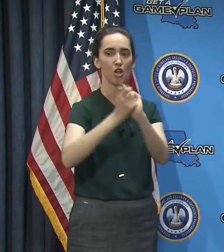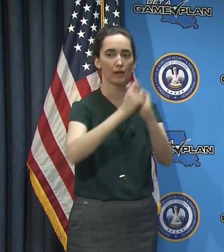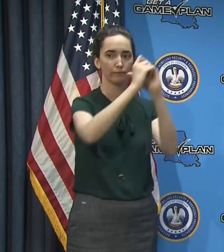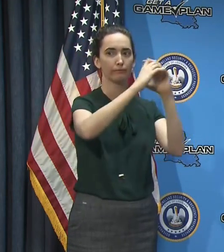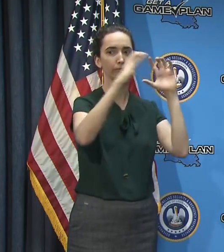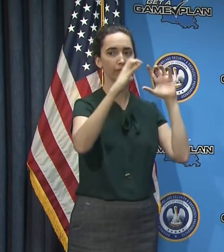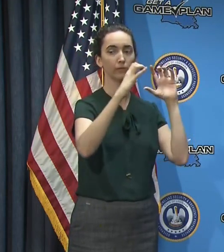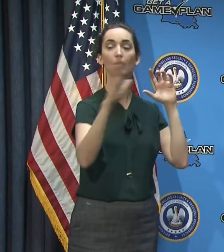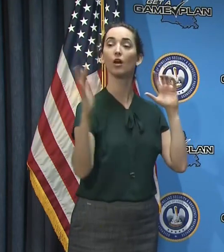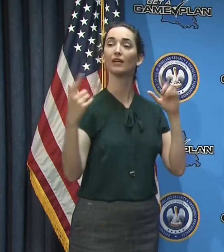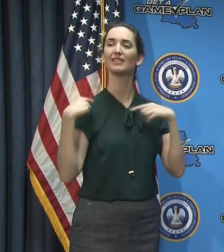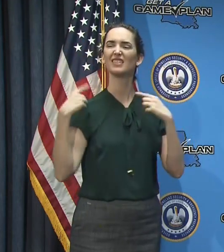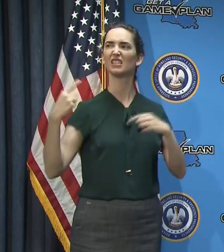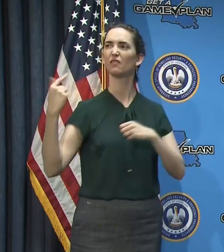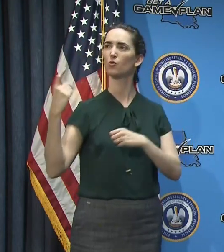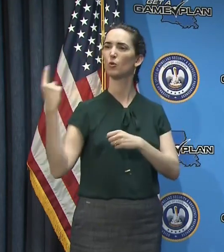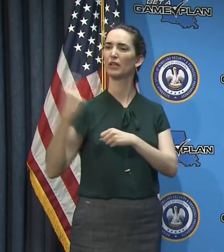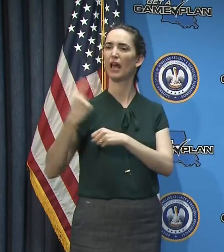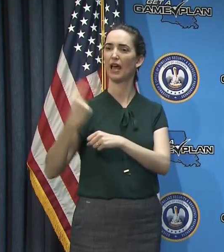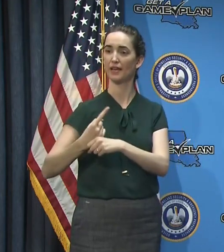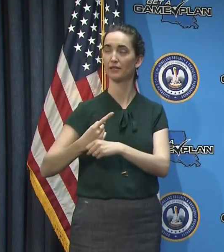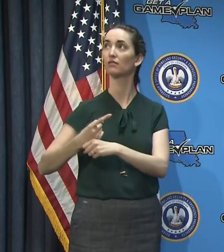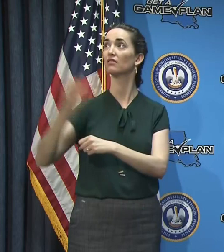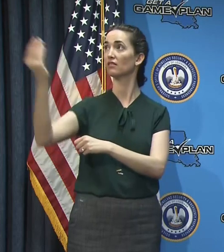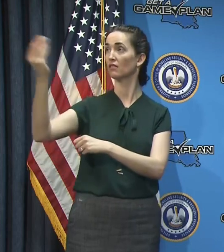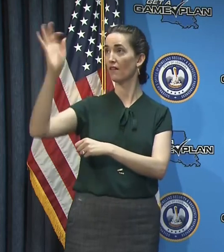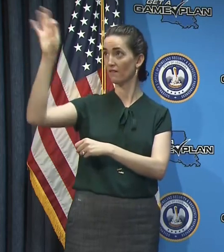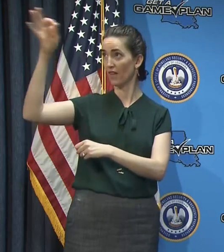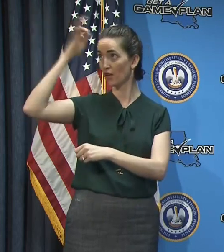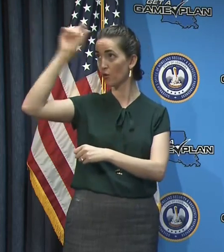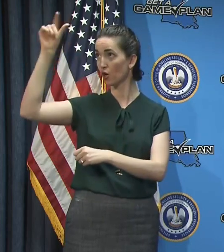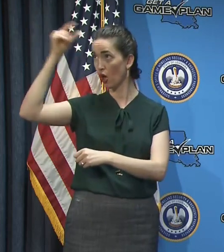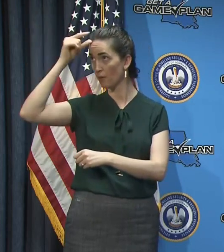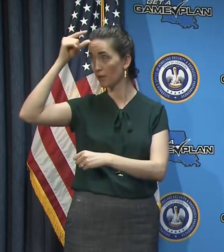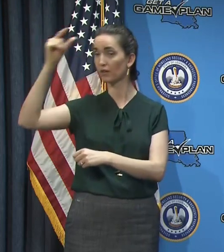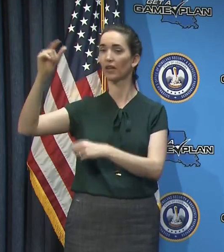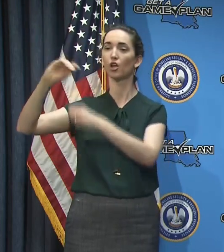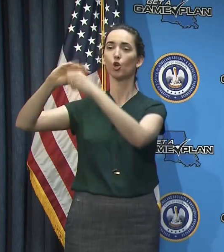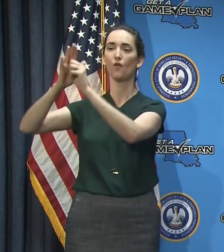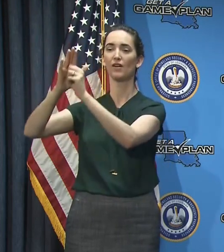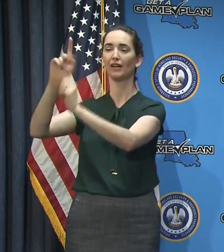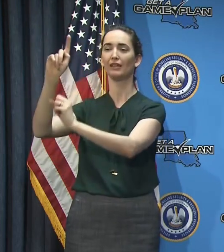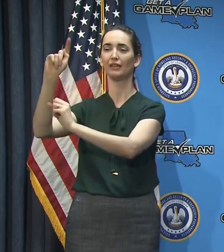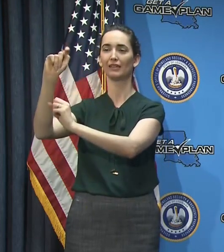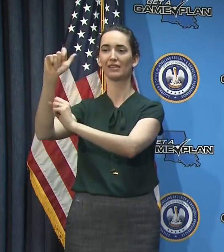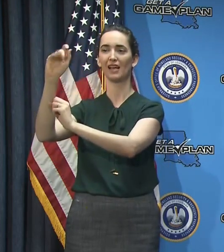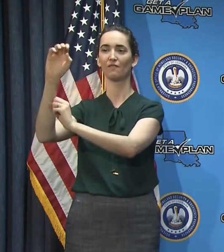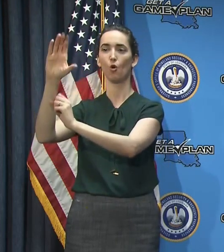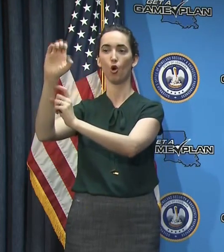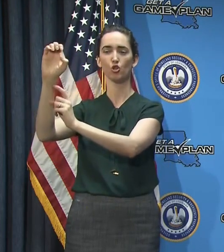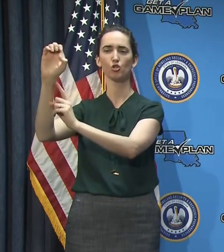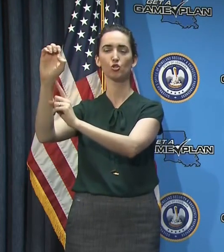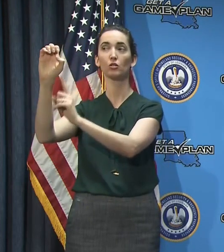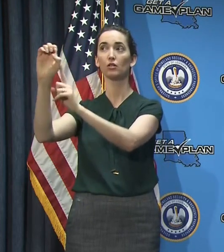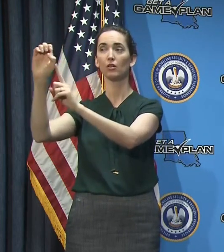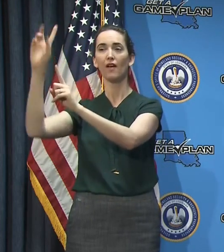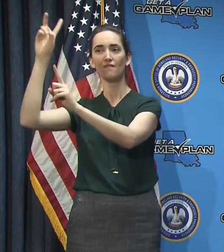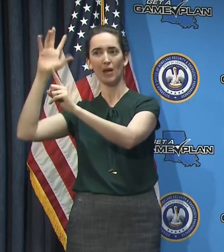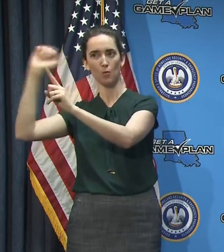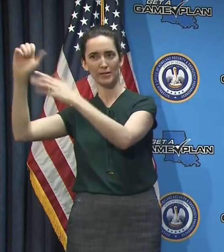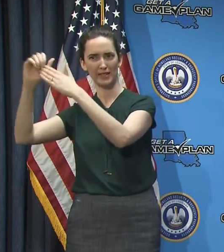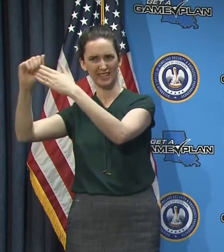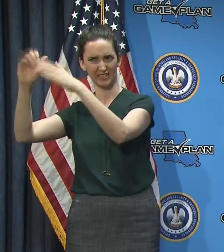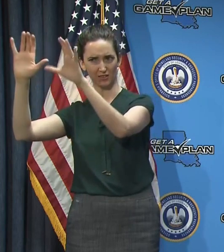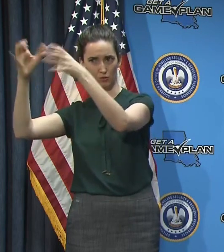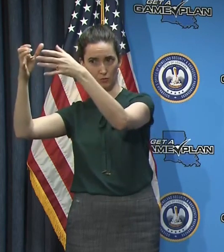uh, that the federal government, uh, and the coronavirus task force being led by the vice president, but, but the,